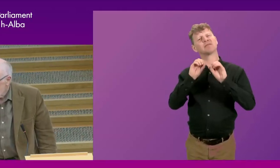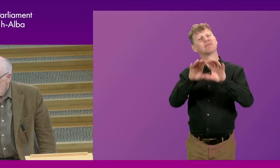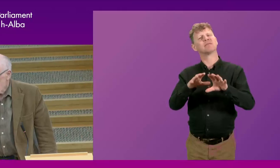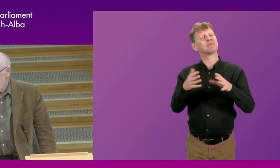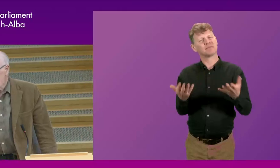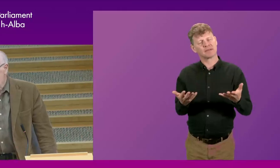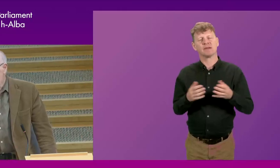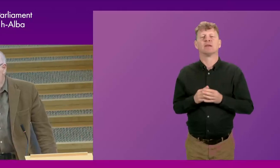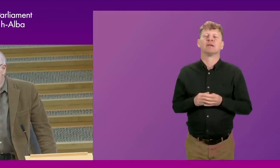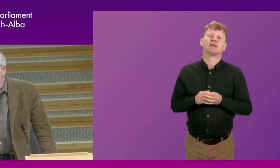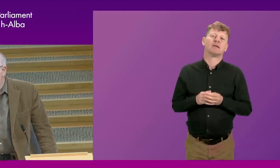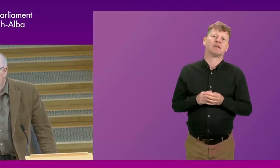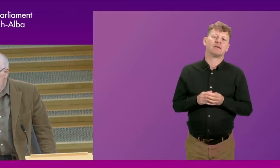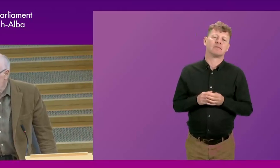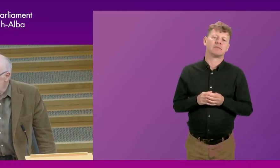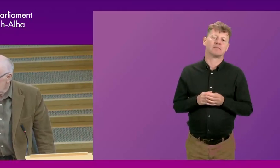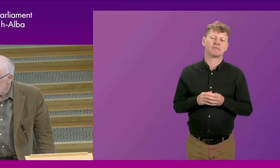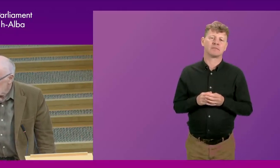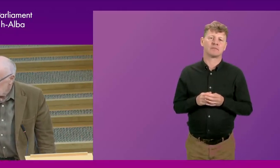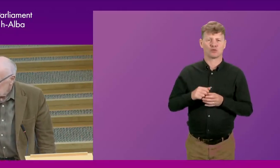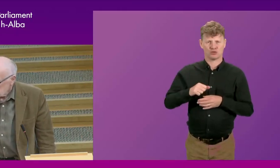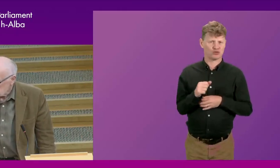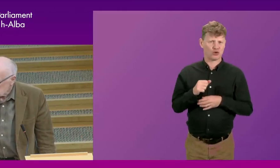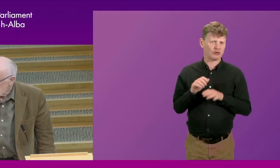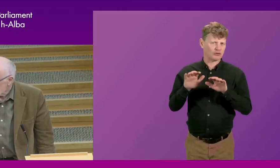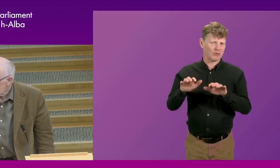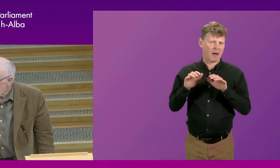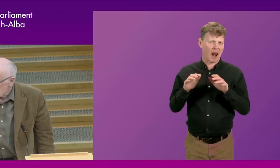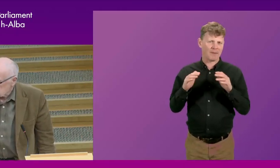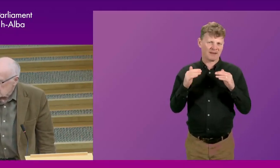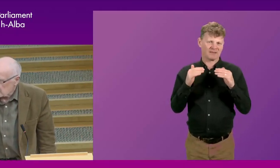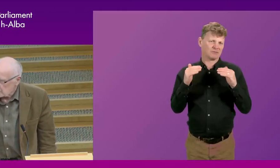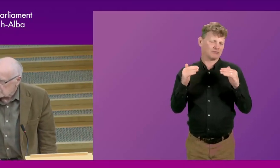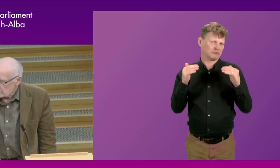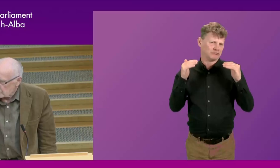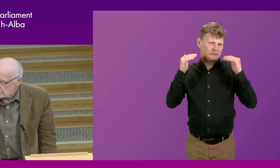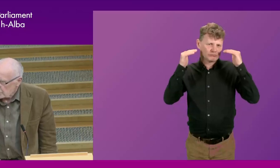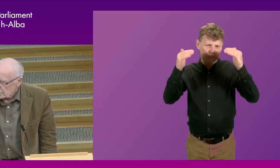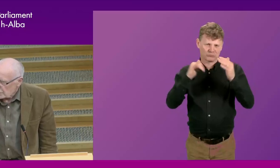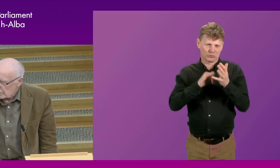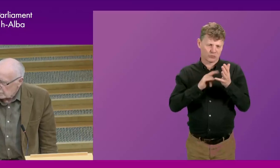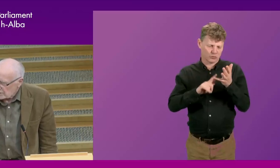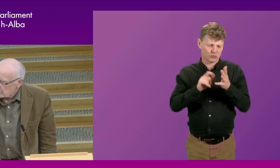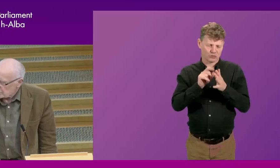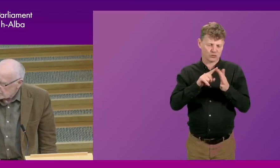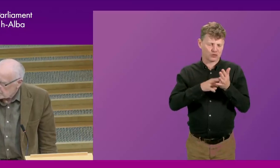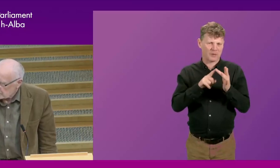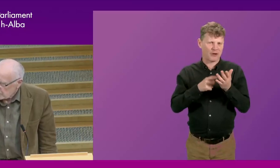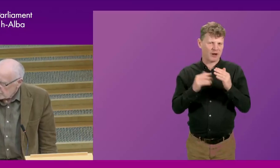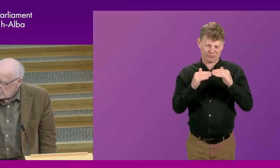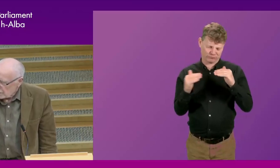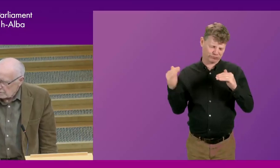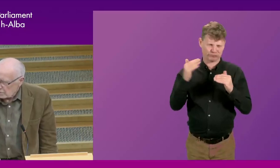is superior in so many respects to Westminster.